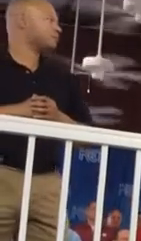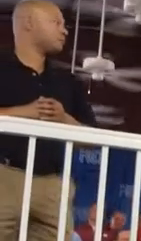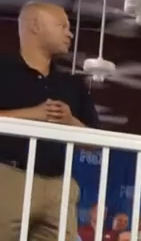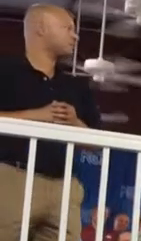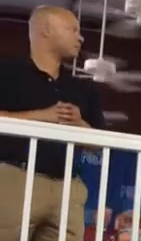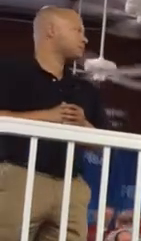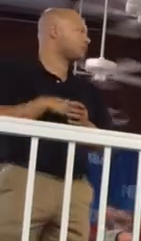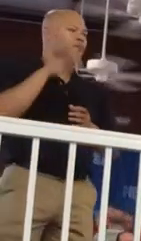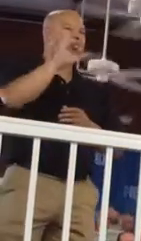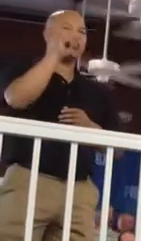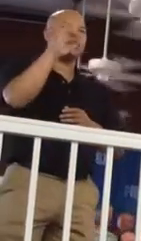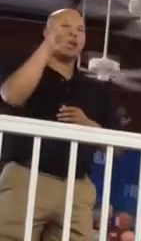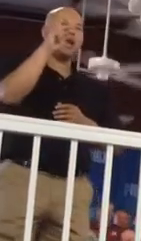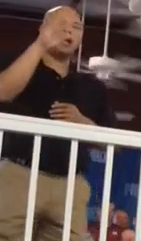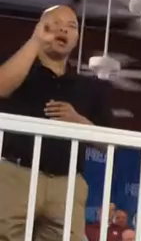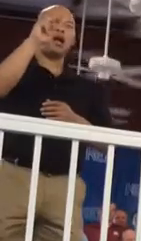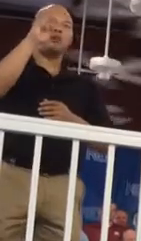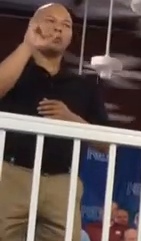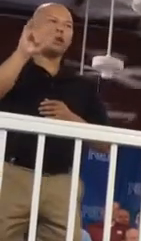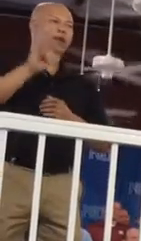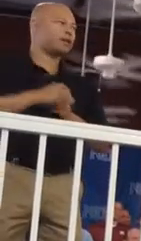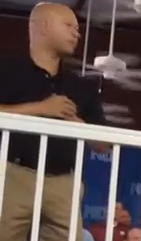Jack Conway curses.